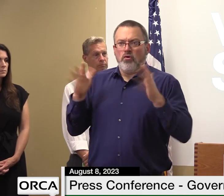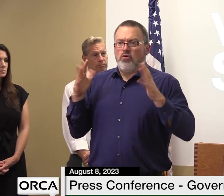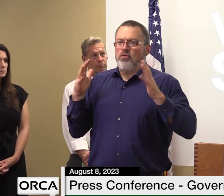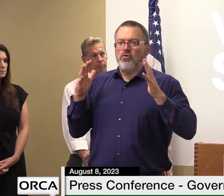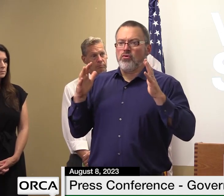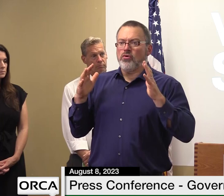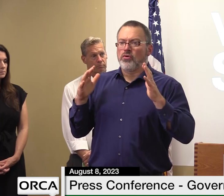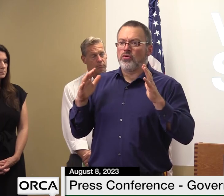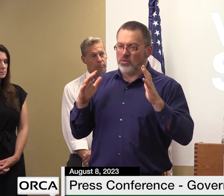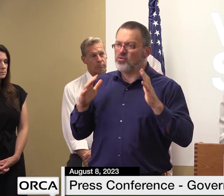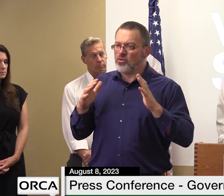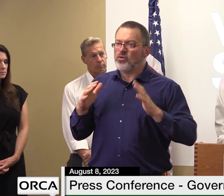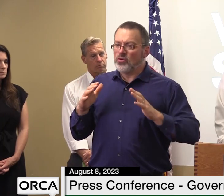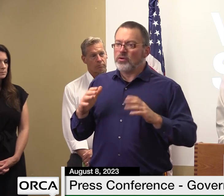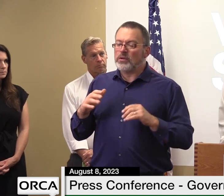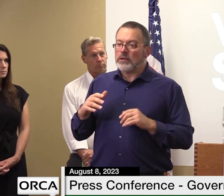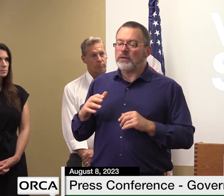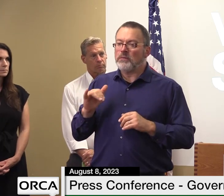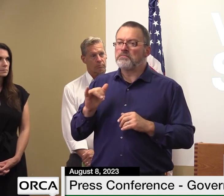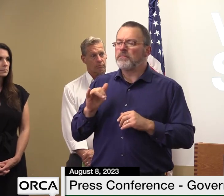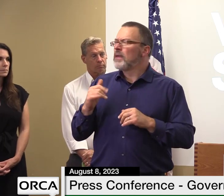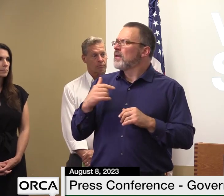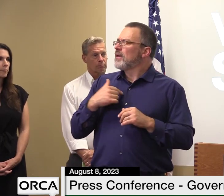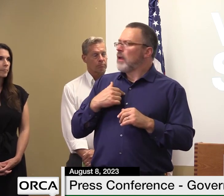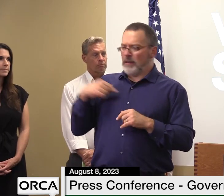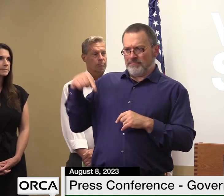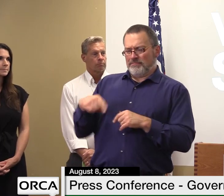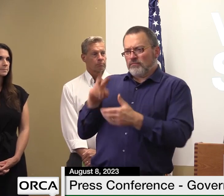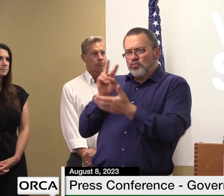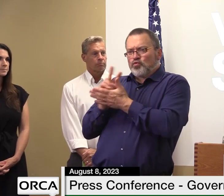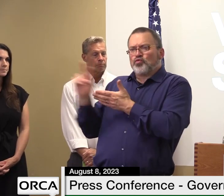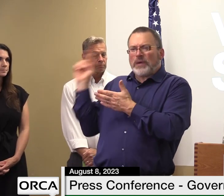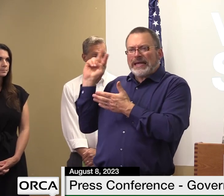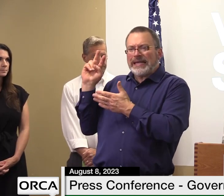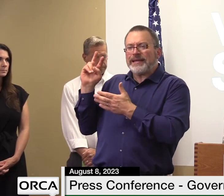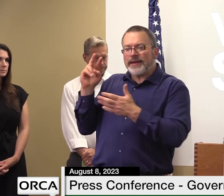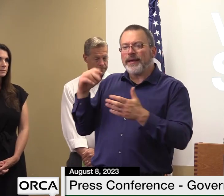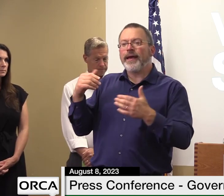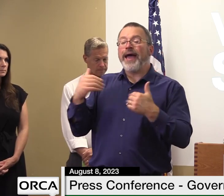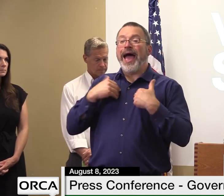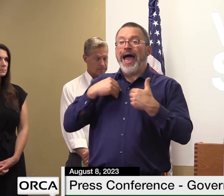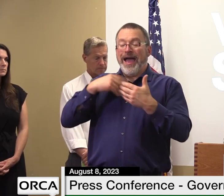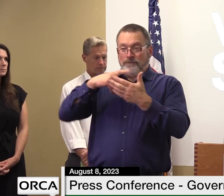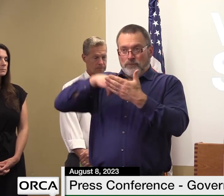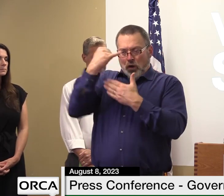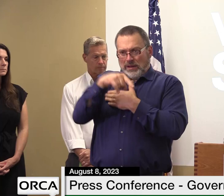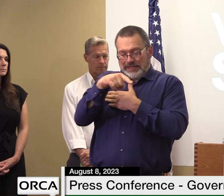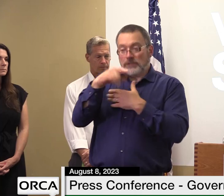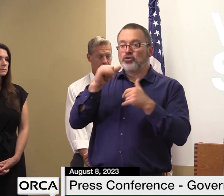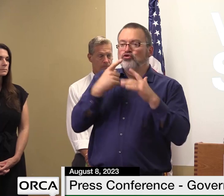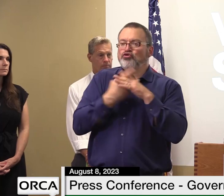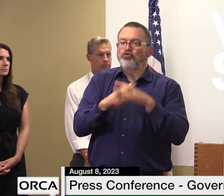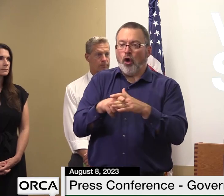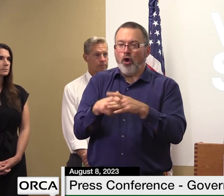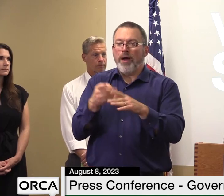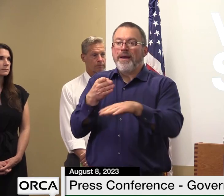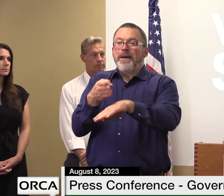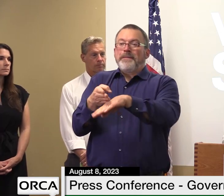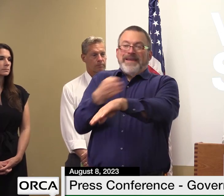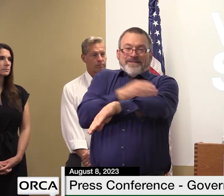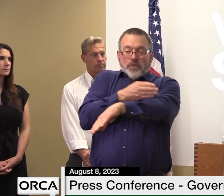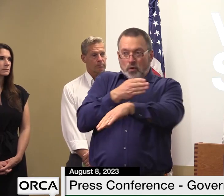or so back that of our active construction projects prior to the storm we did incur some damage on those sites